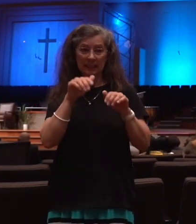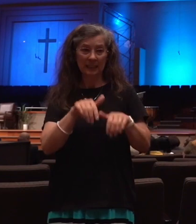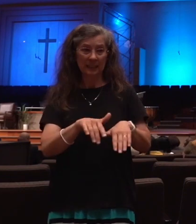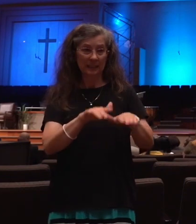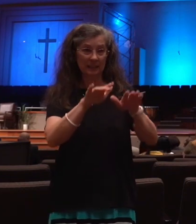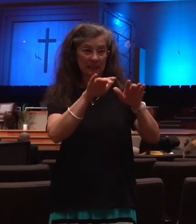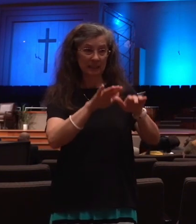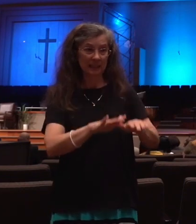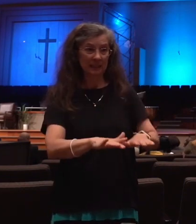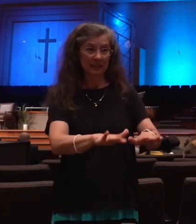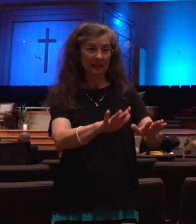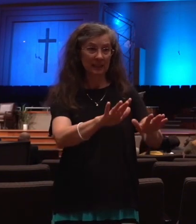are turned to literal blood.